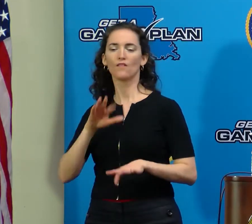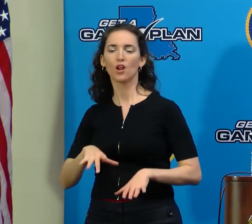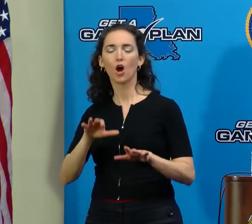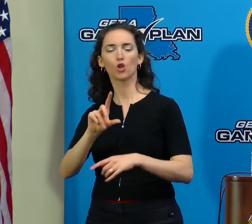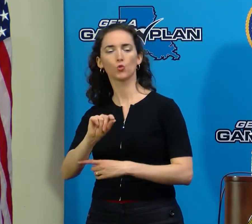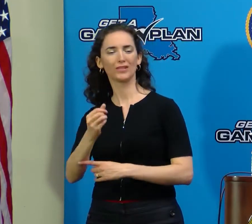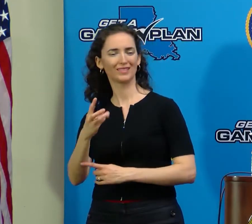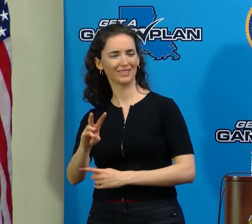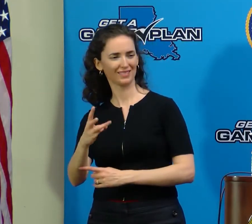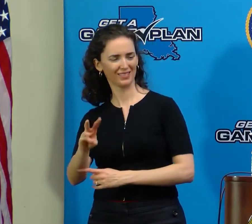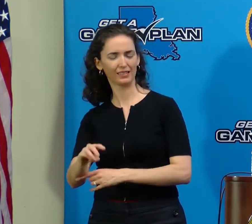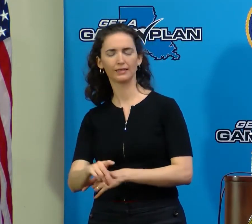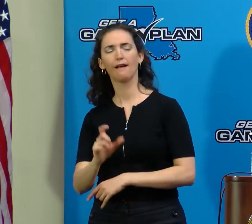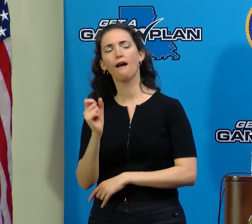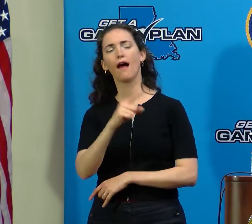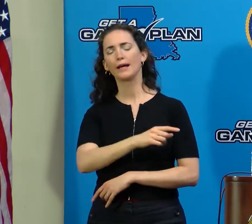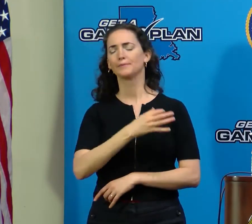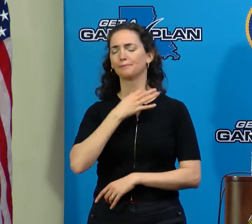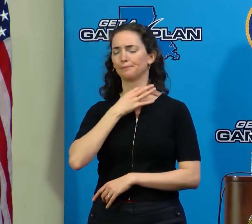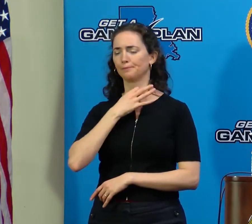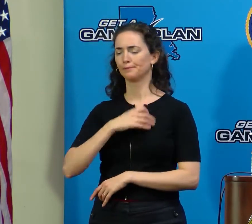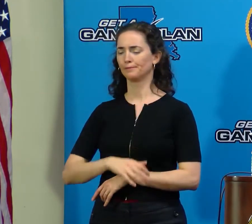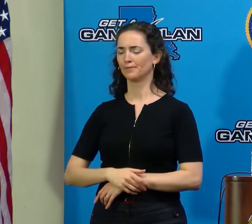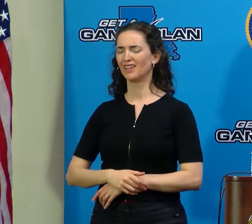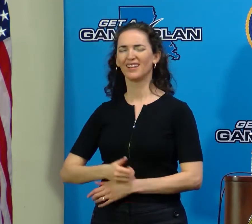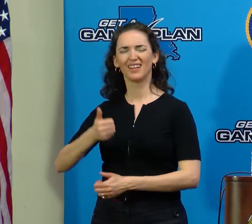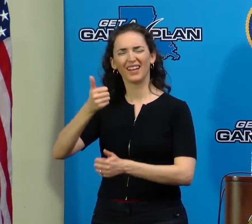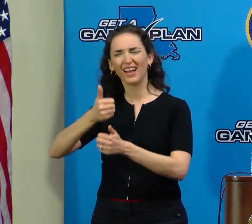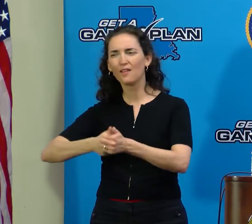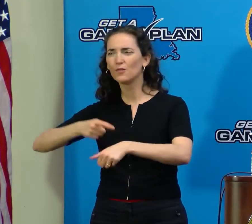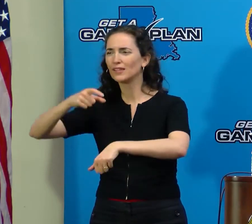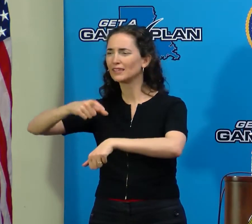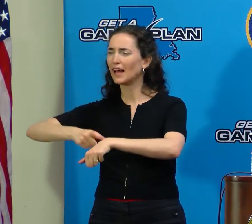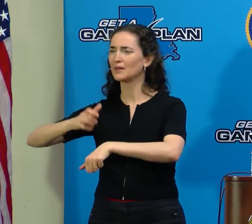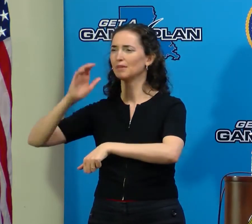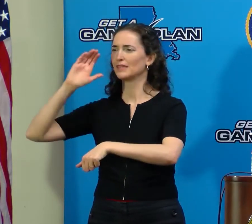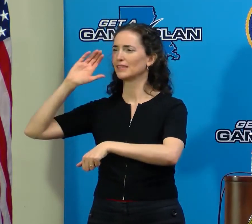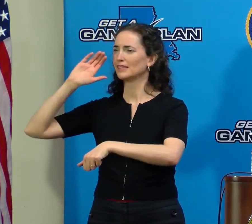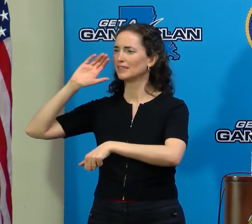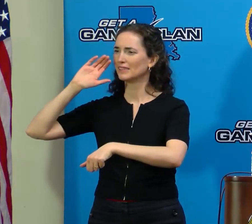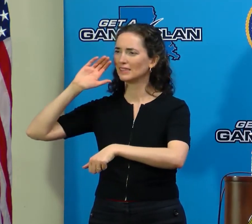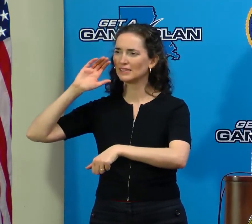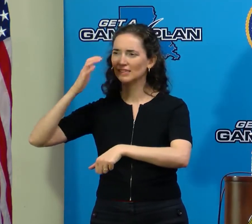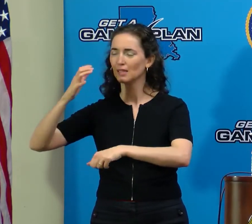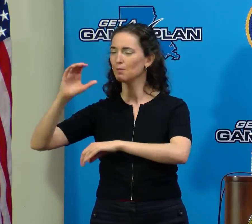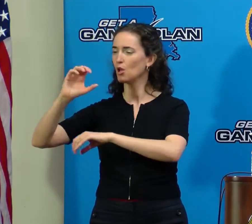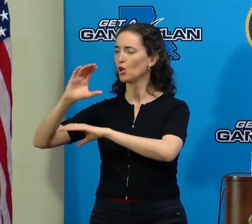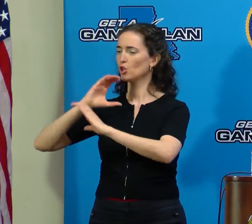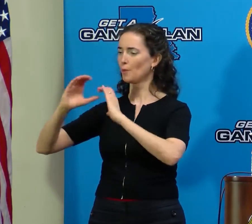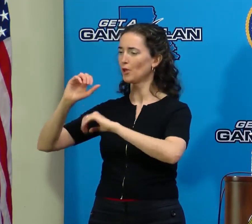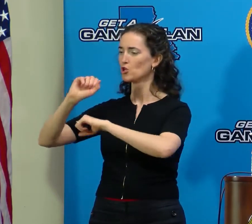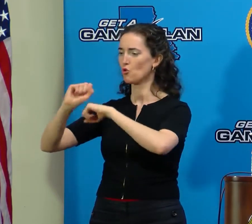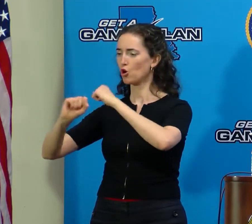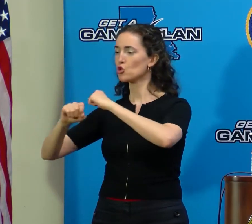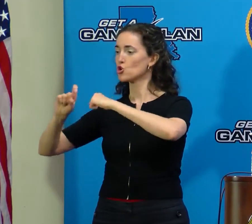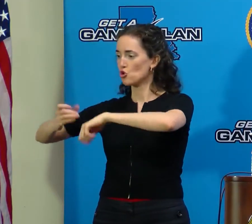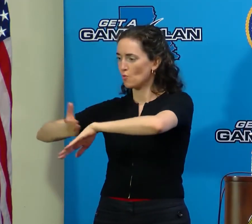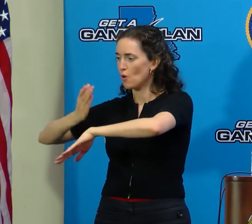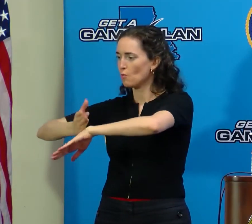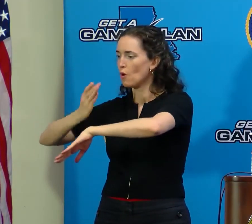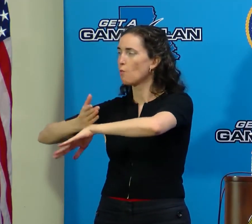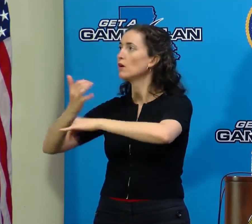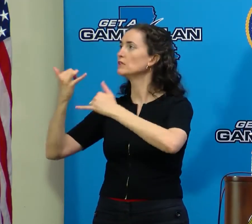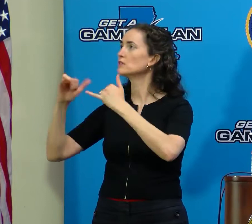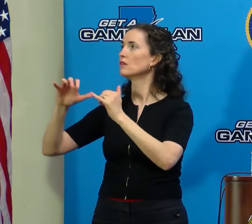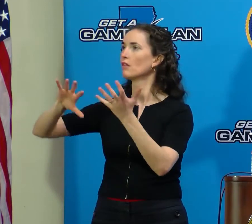if you were disappointed that every time it seems that there's communication structures that are supposed to be upgraded, that we still have